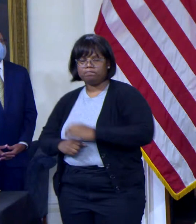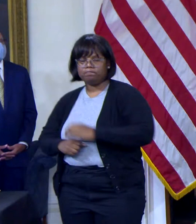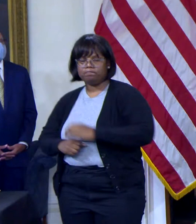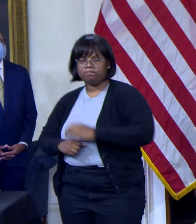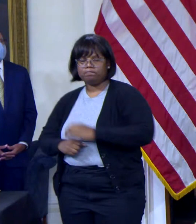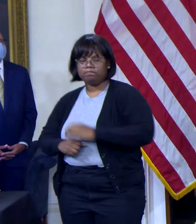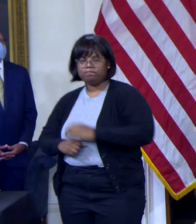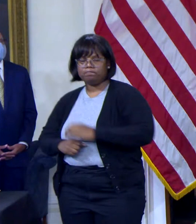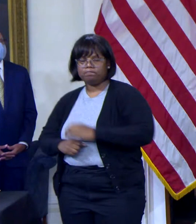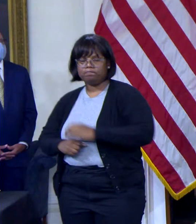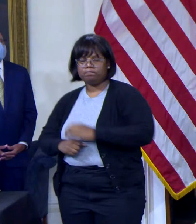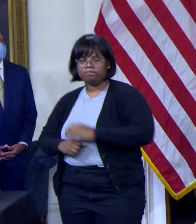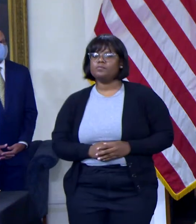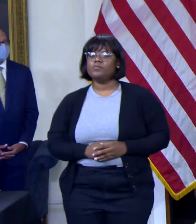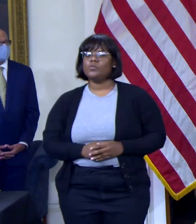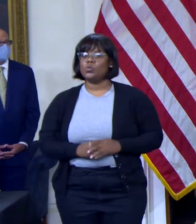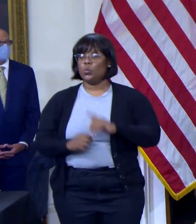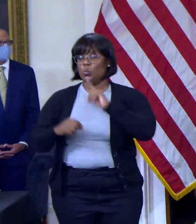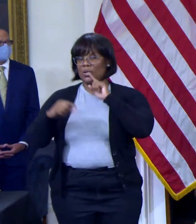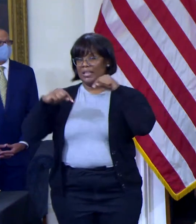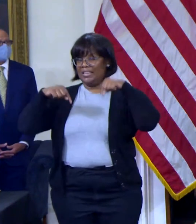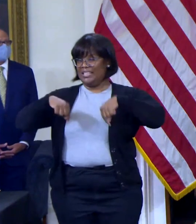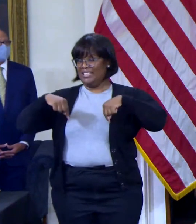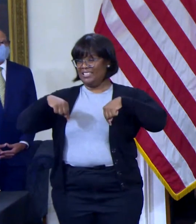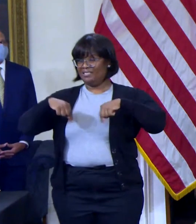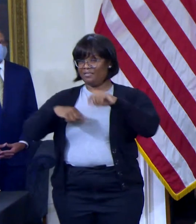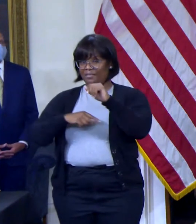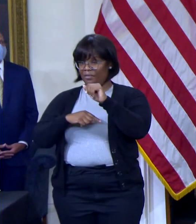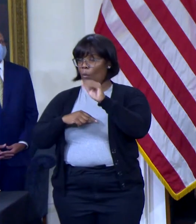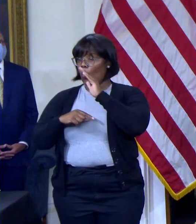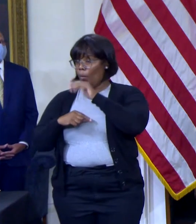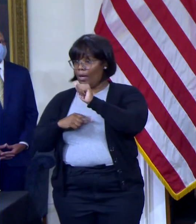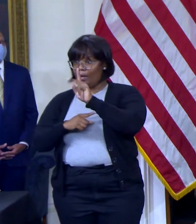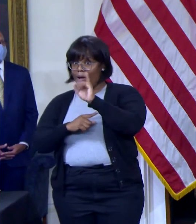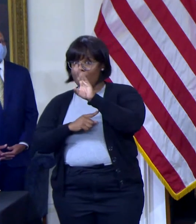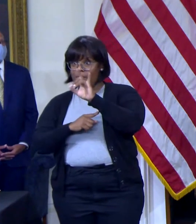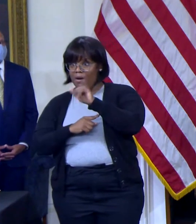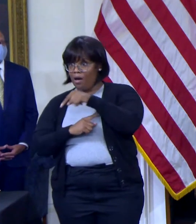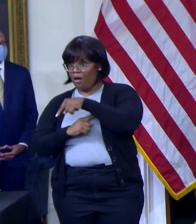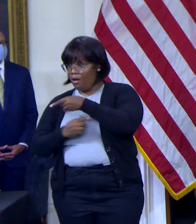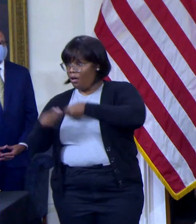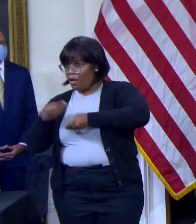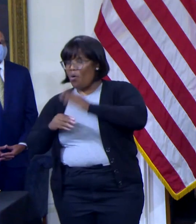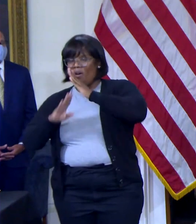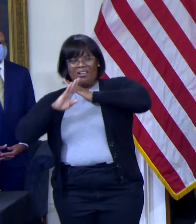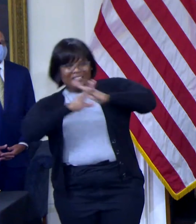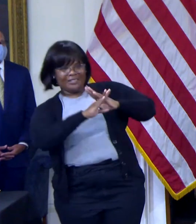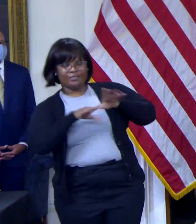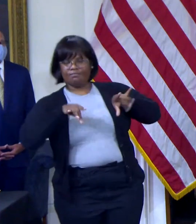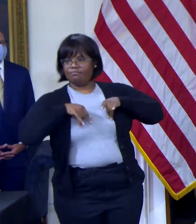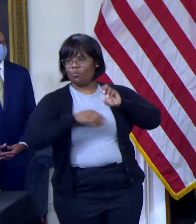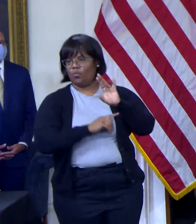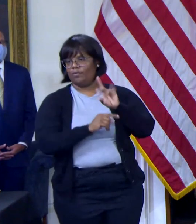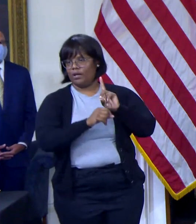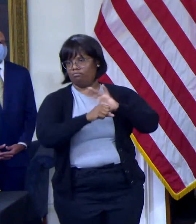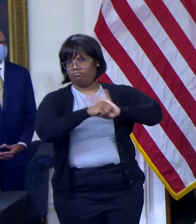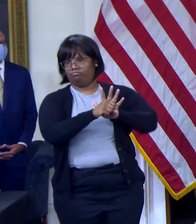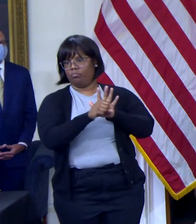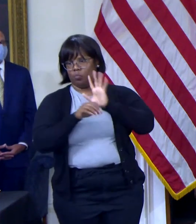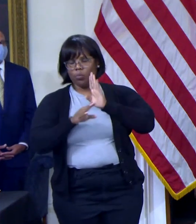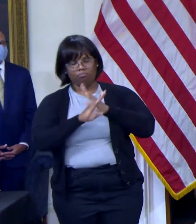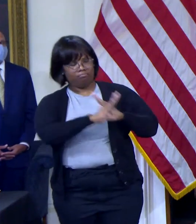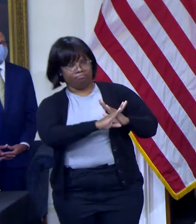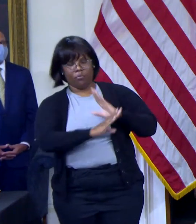vaccinated, to effectively prevent them from getting bad, severe COVID, having to be hospitalized or dying. So